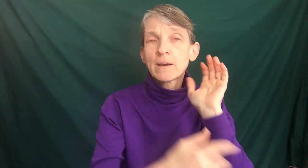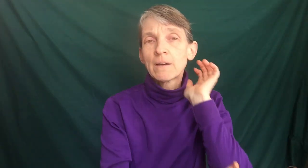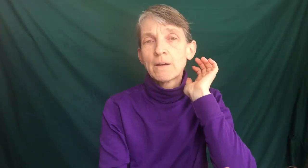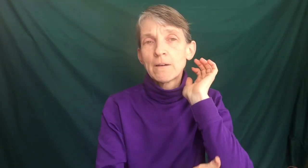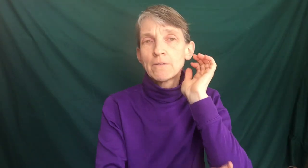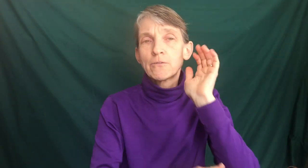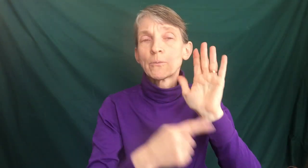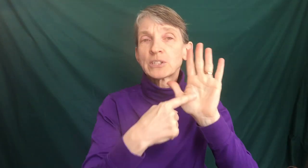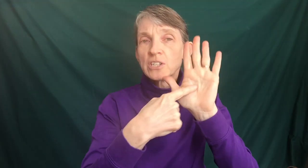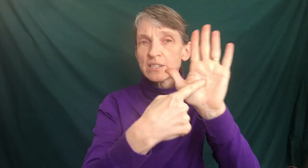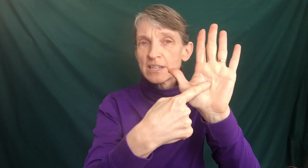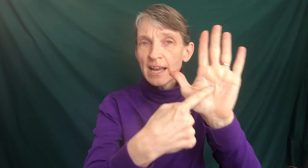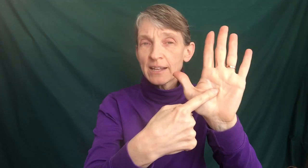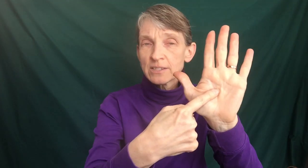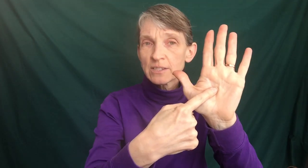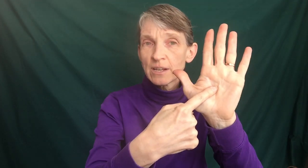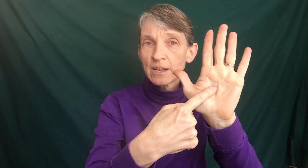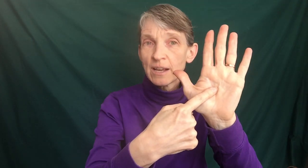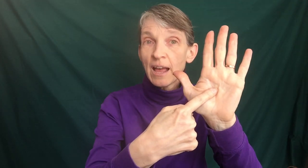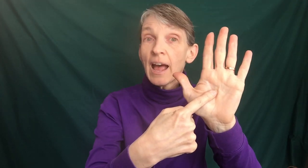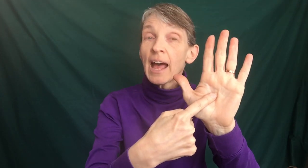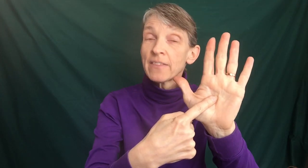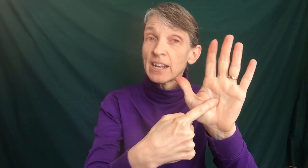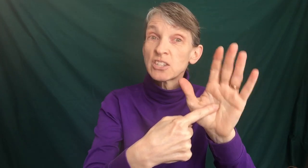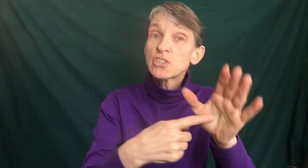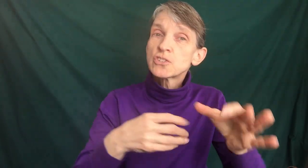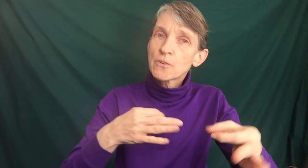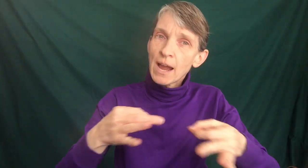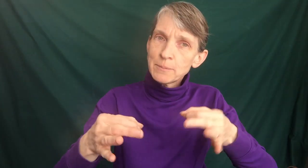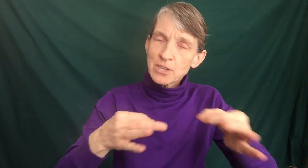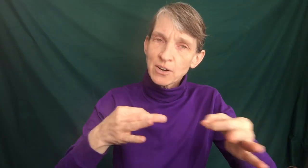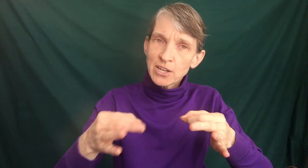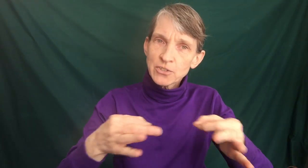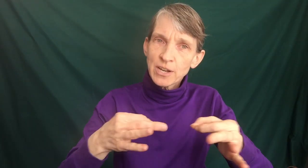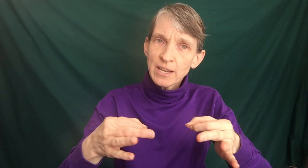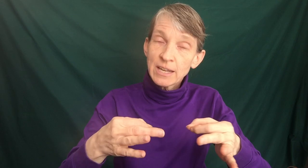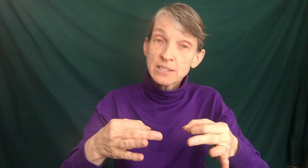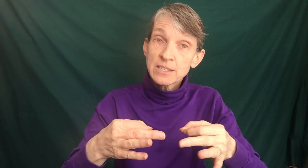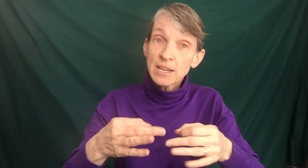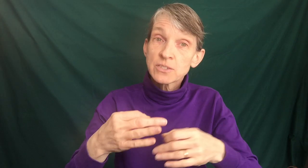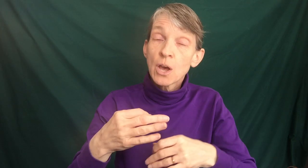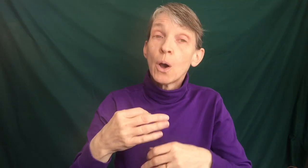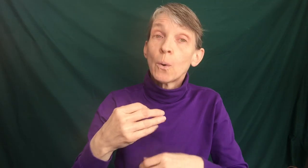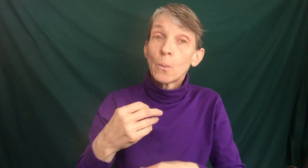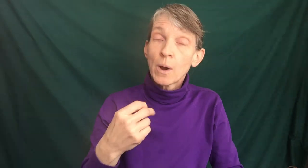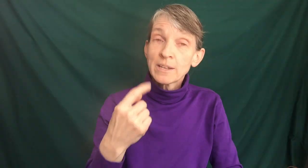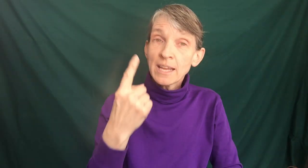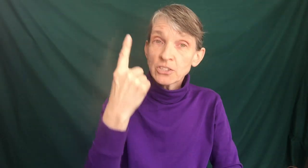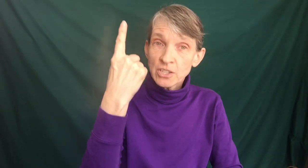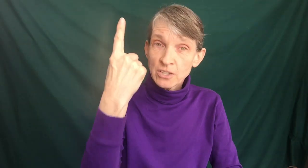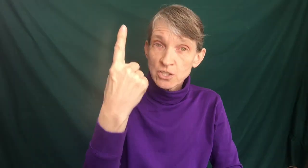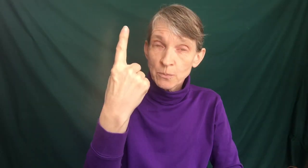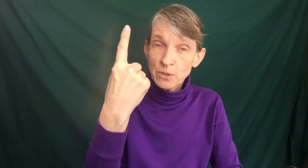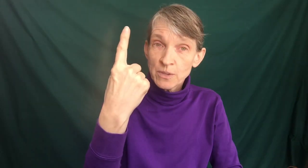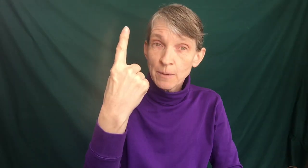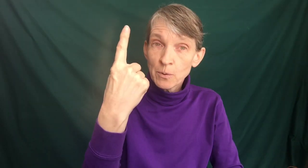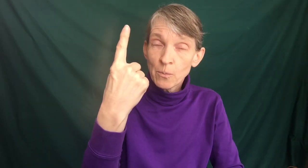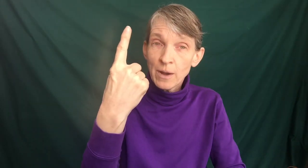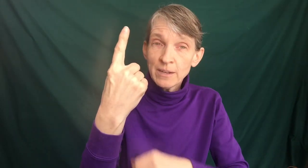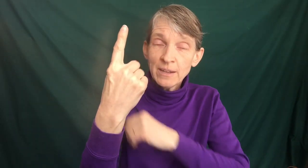for which it stands. And then it describes our country. It says one nation. So we do the number one